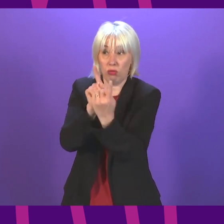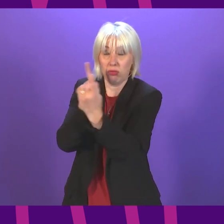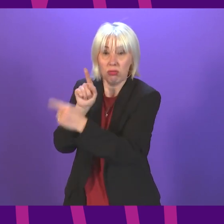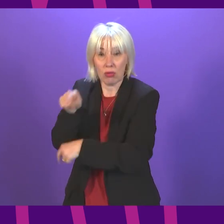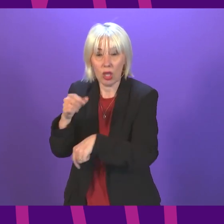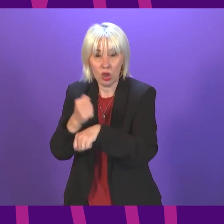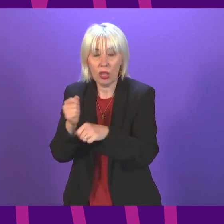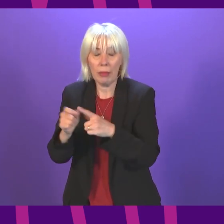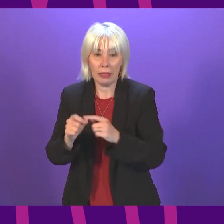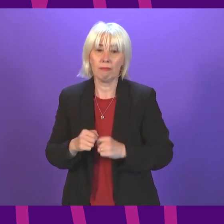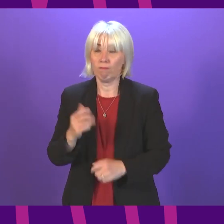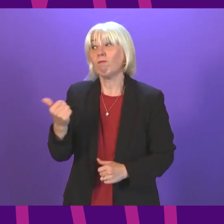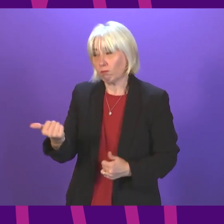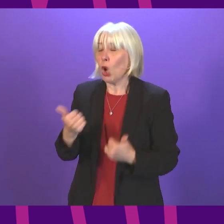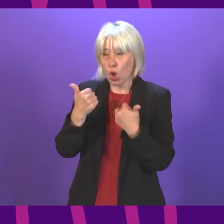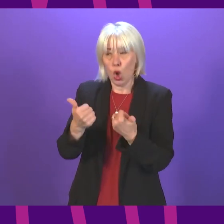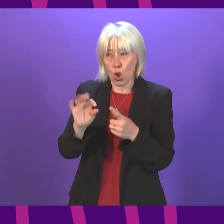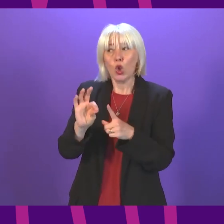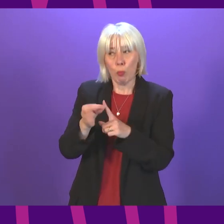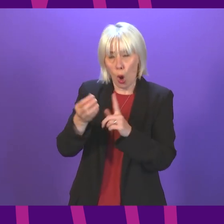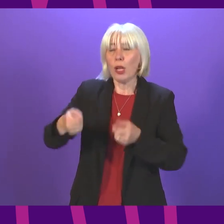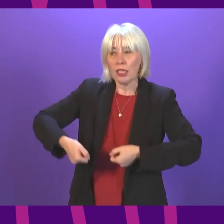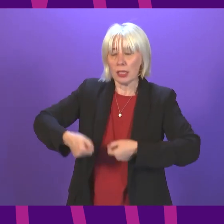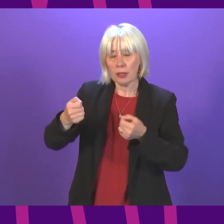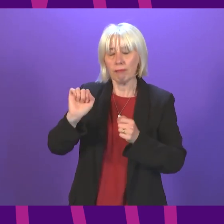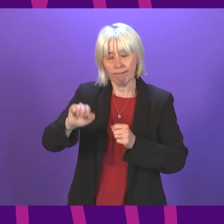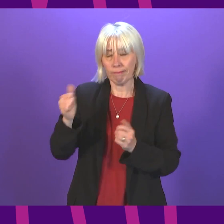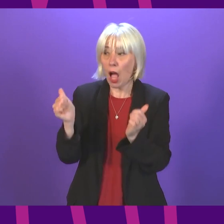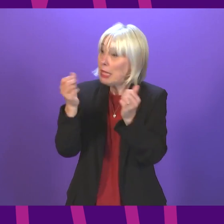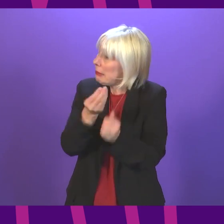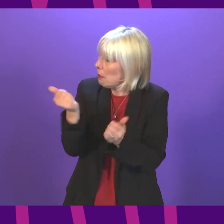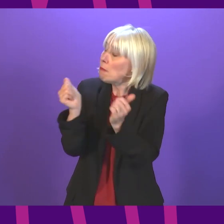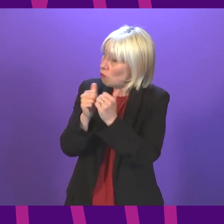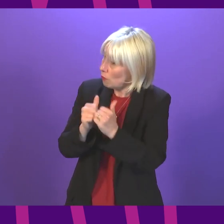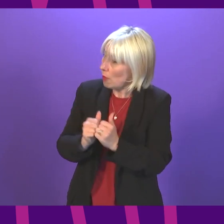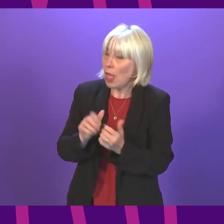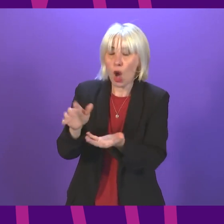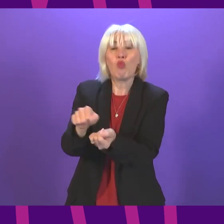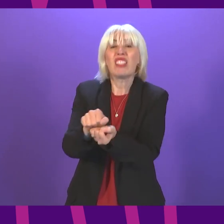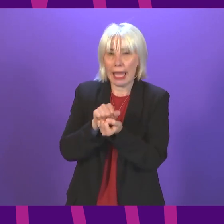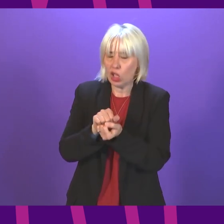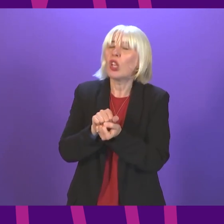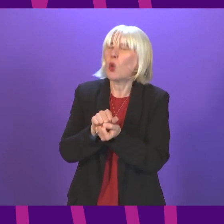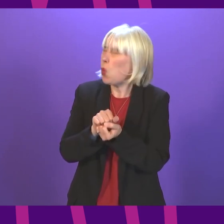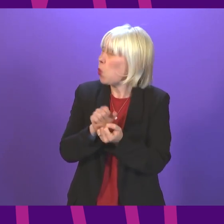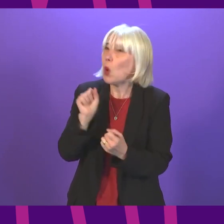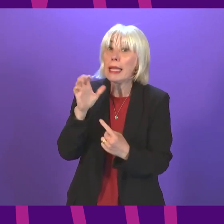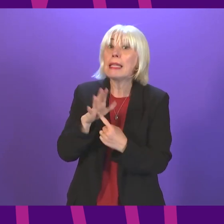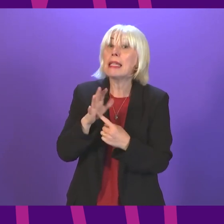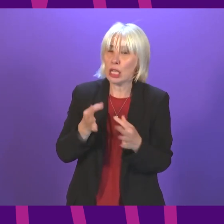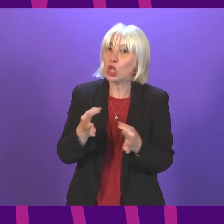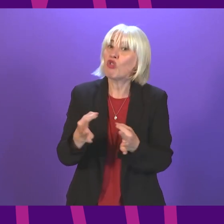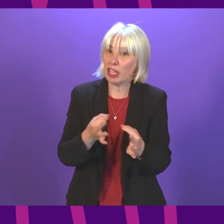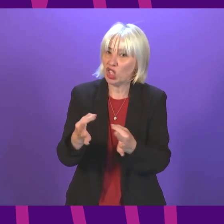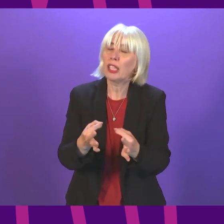Mr O'Kane raises some really important points, many of them which I agree with. Retention is clearly going to be a key strategy and